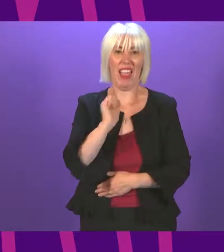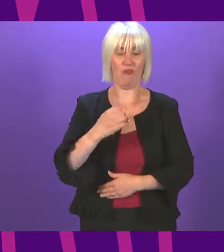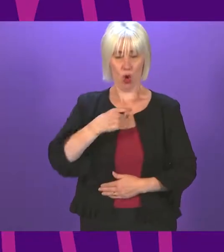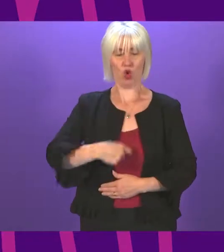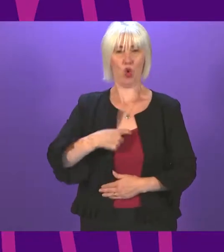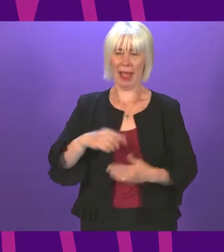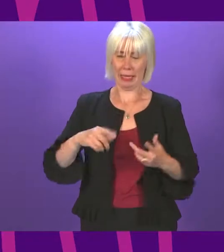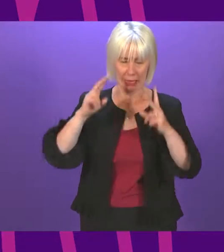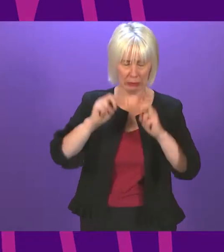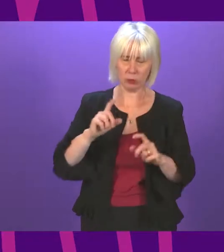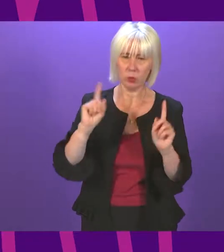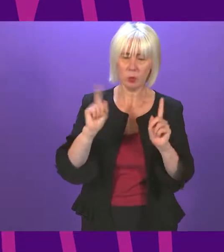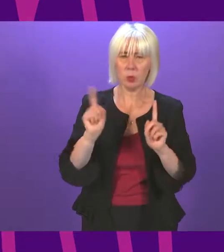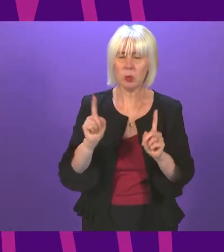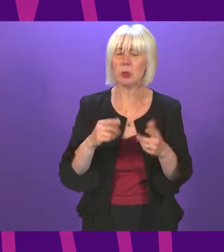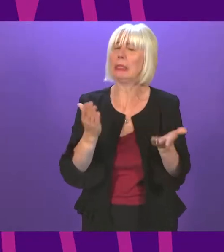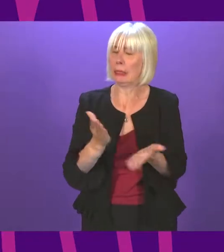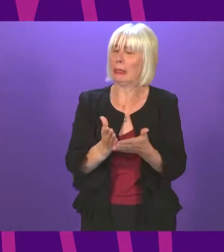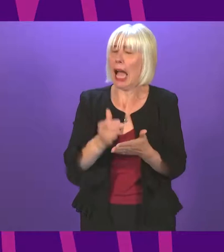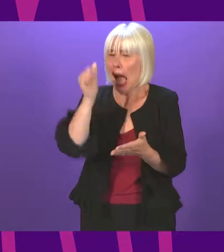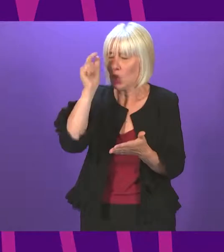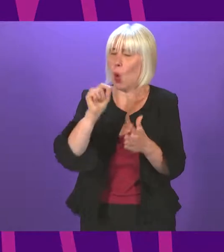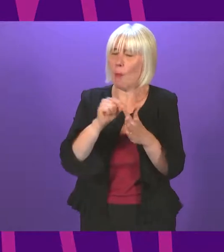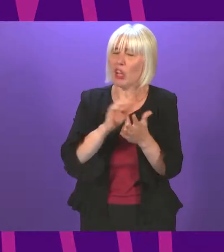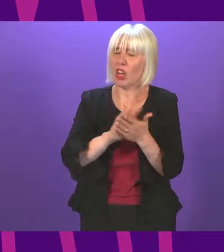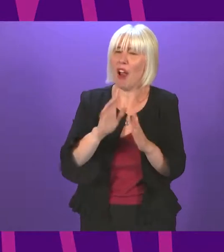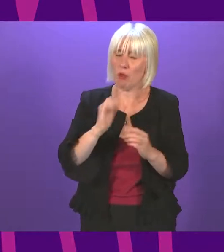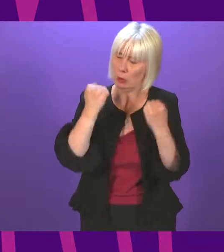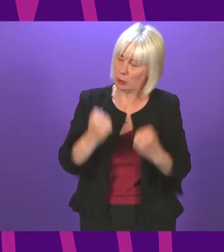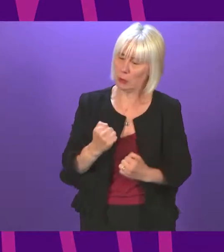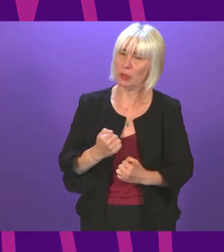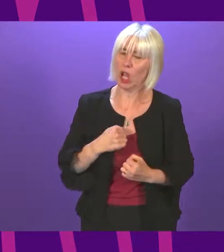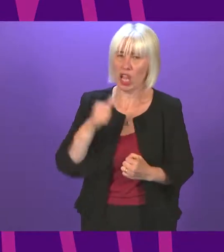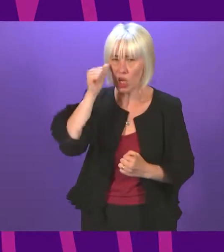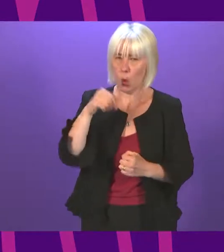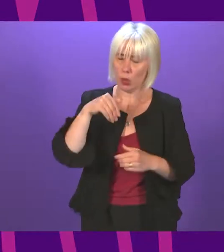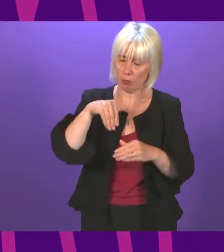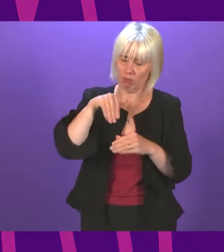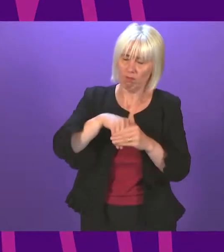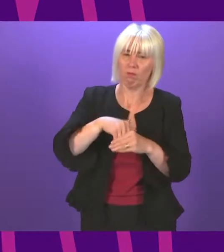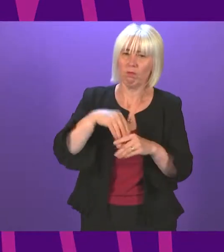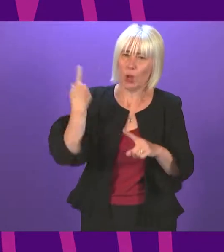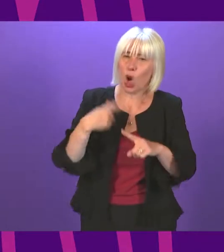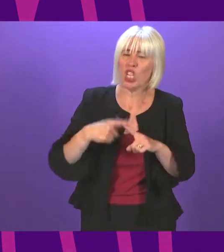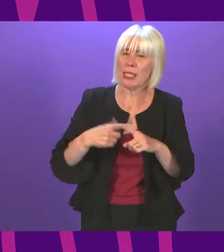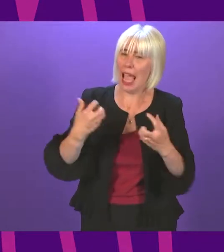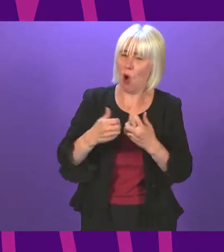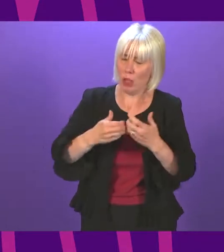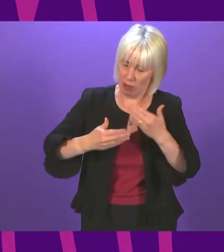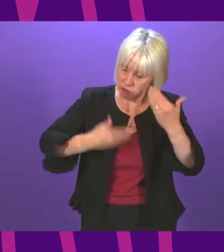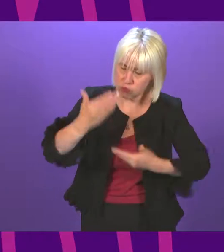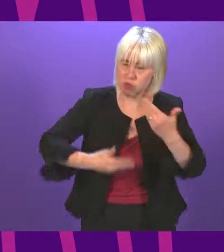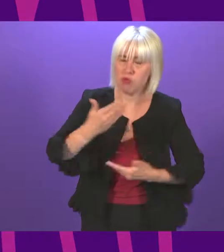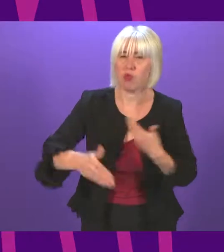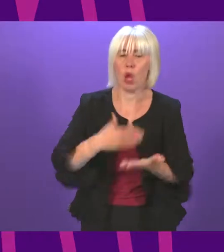systems could not be clearer. I know that Patrick will take that fierce sense of urgency with him into government and apply it across all of his